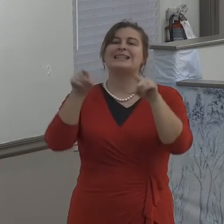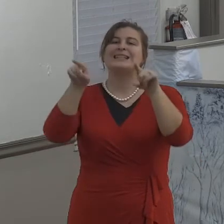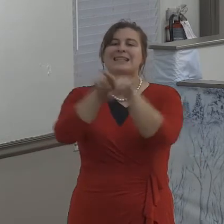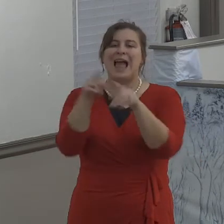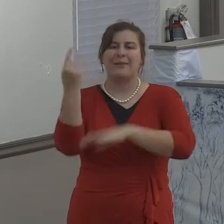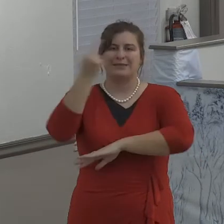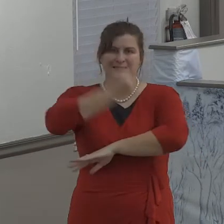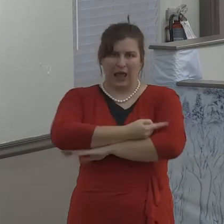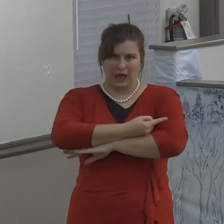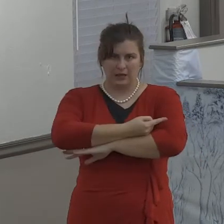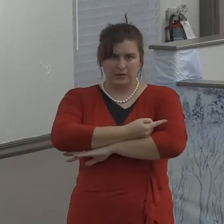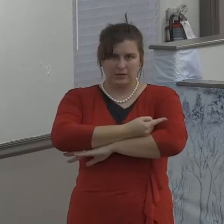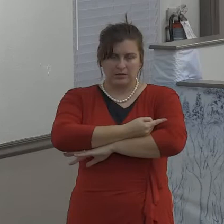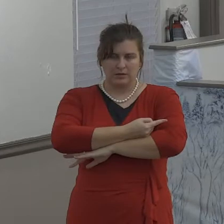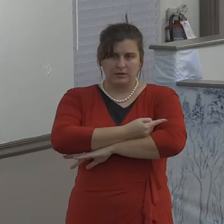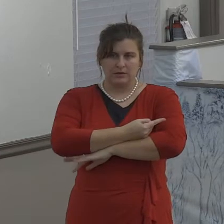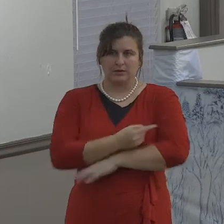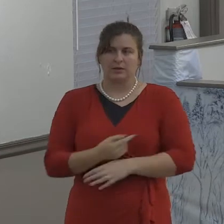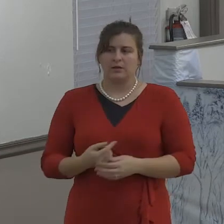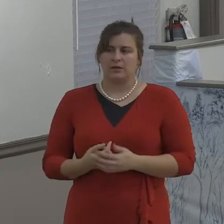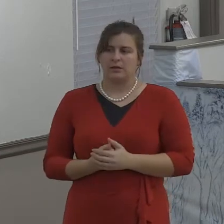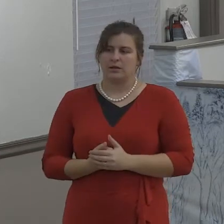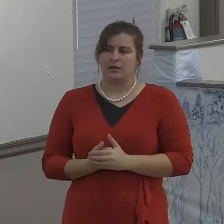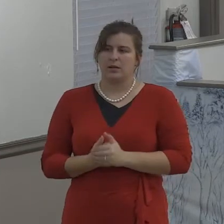426, yeah, you're correct. Thank you.